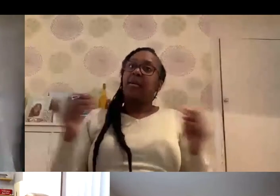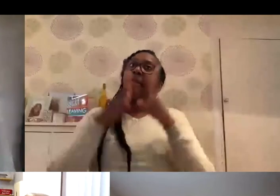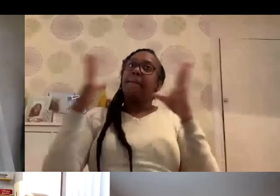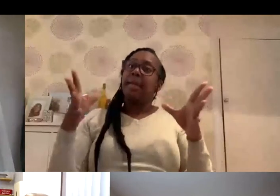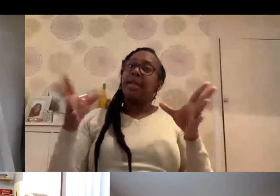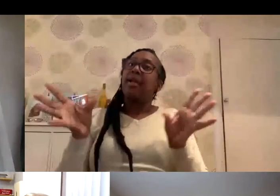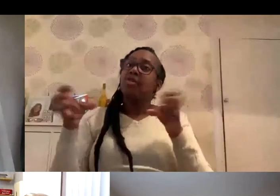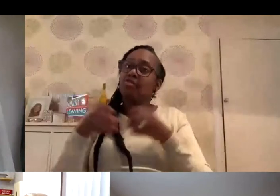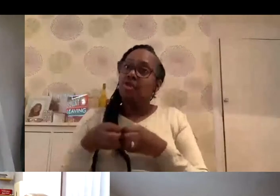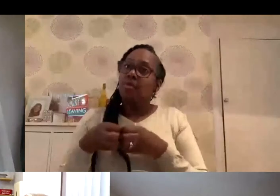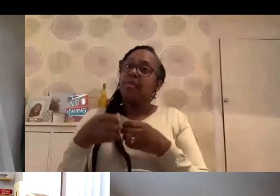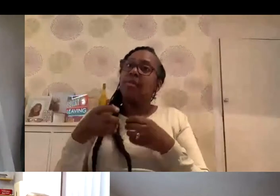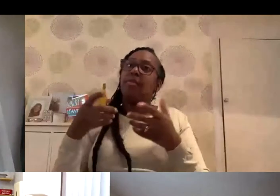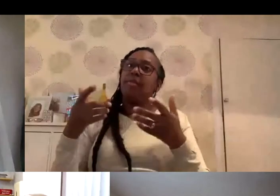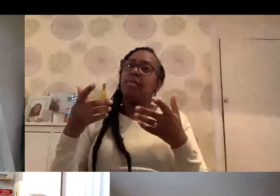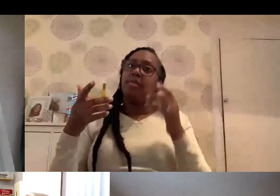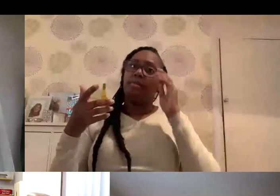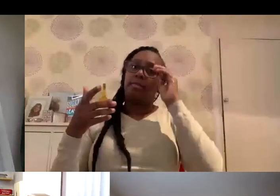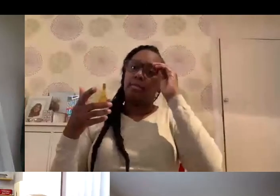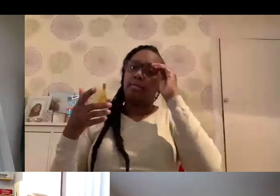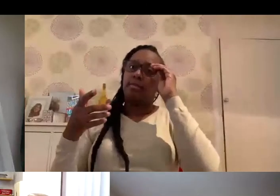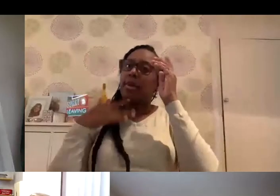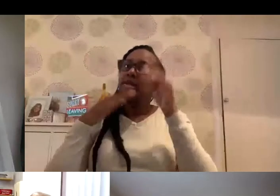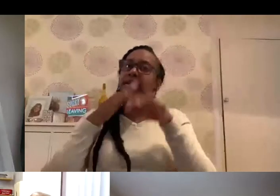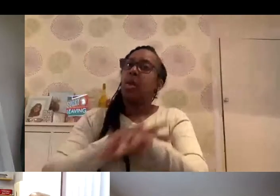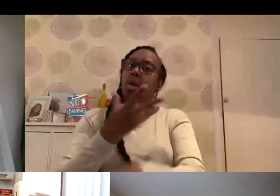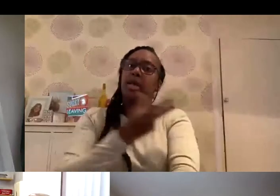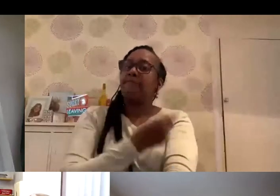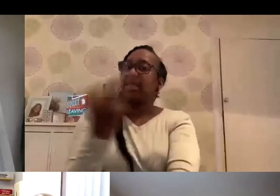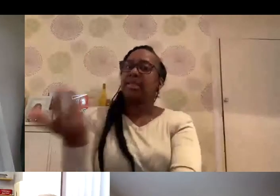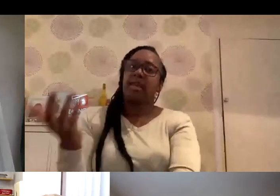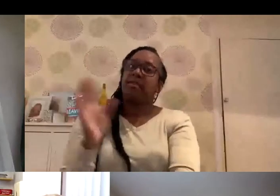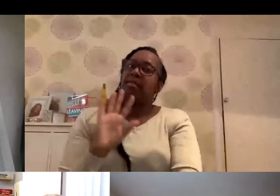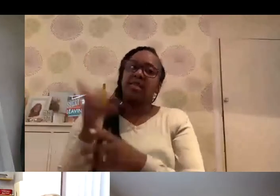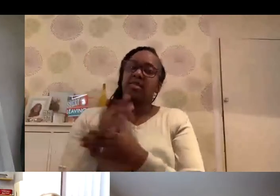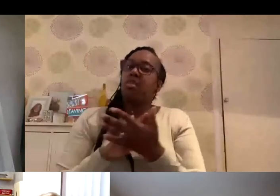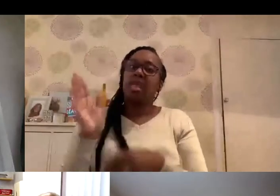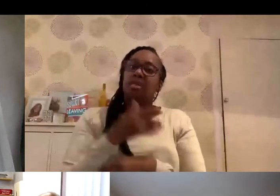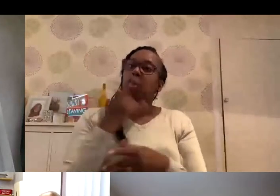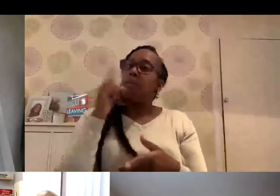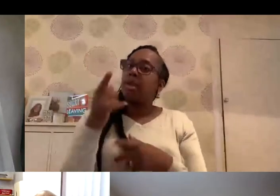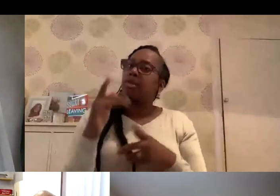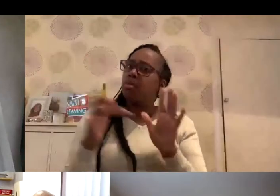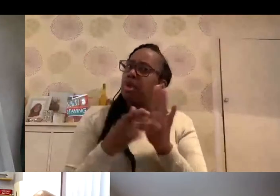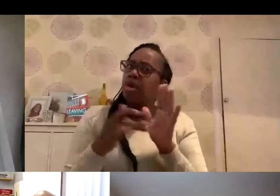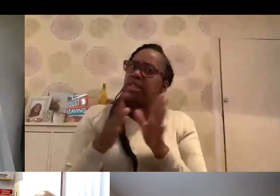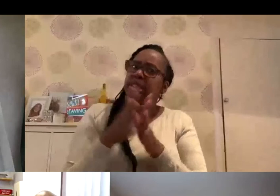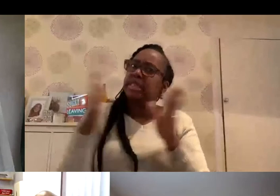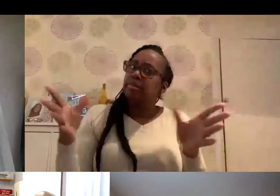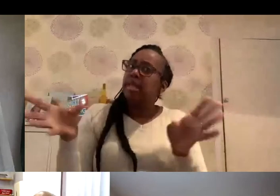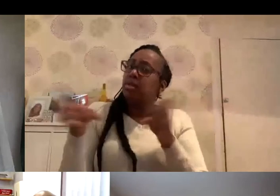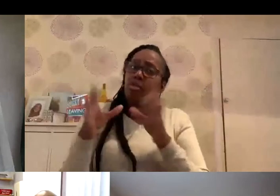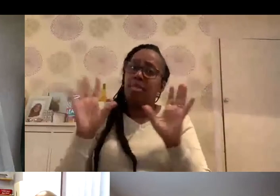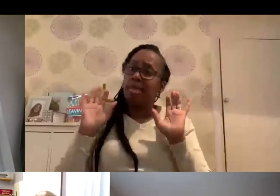group, it just may, it just may mean that you, you know, it might take you longer to get the vaccine. That's all that it is. But you would still be proud to just be a bigger priority group.